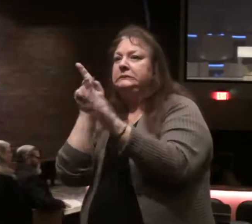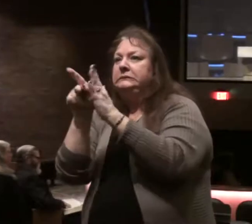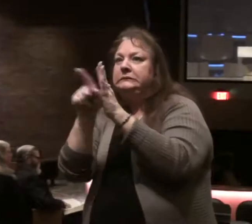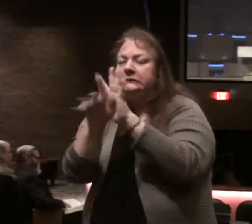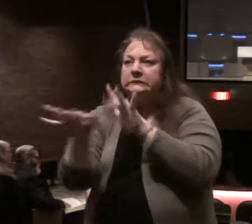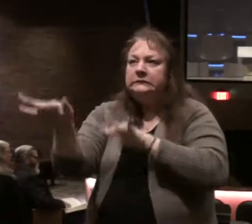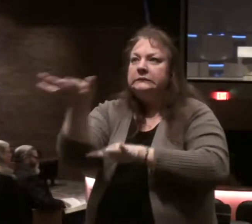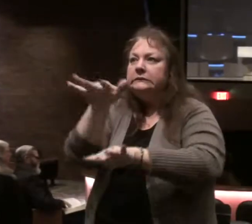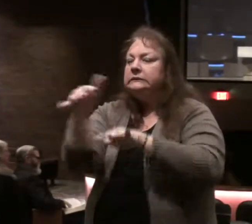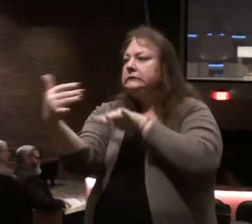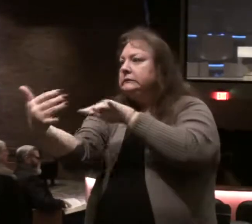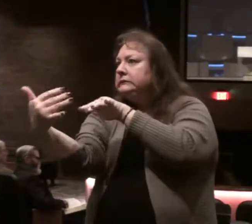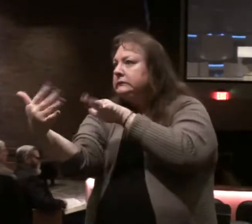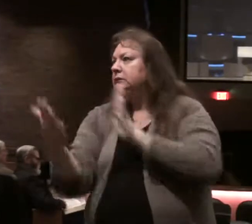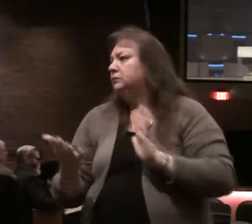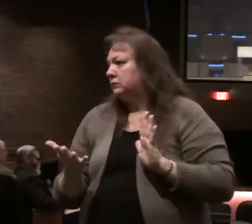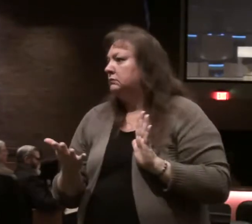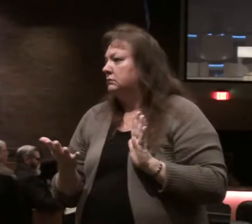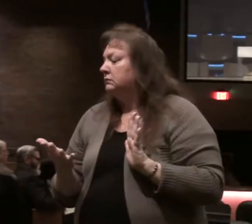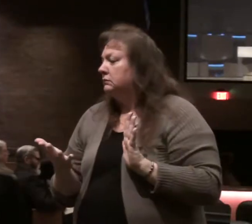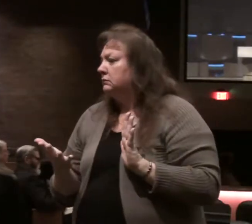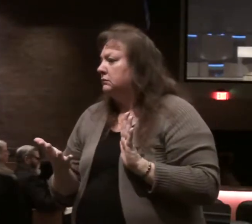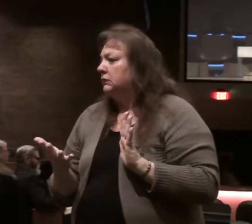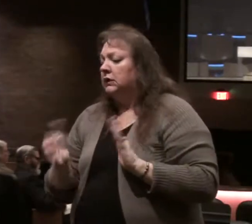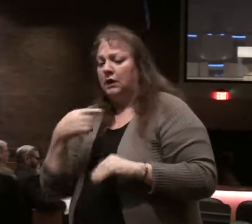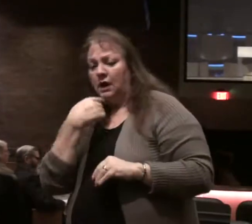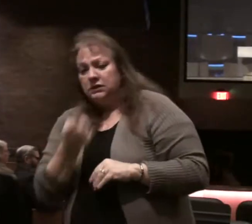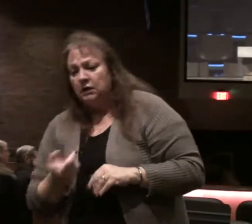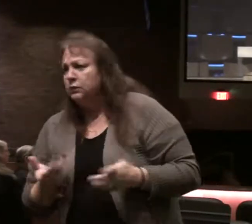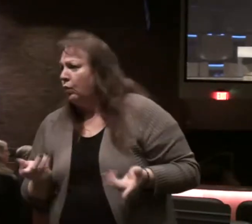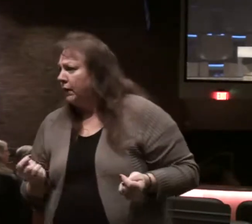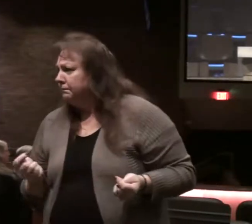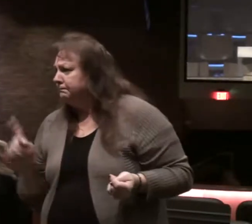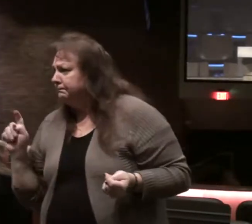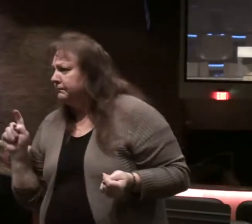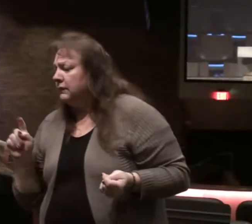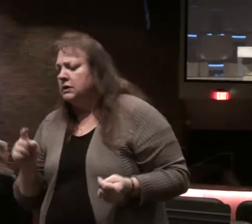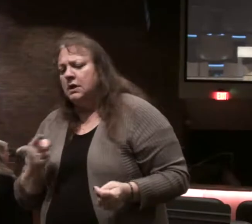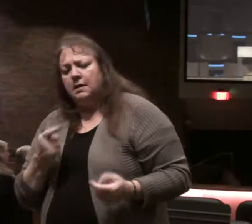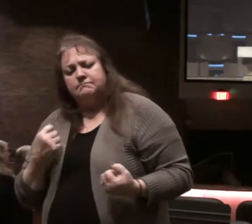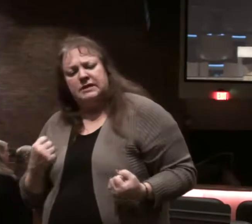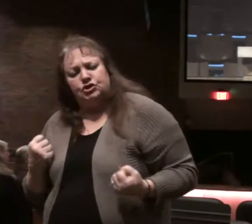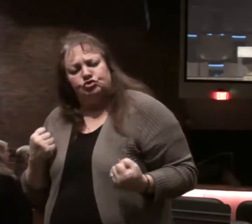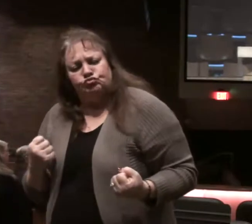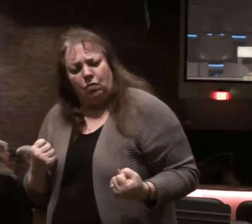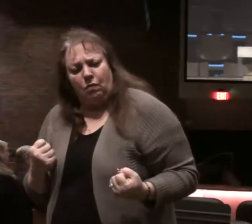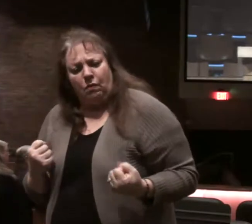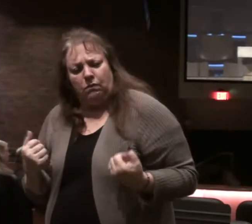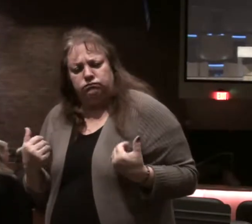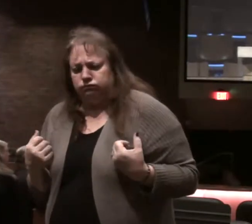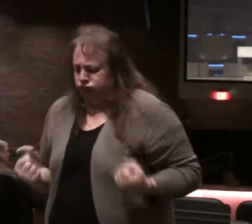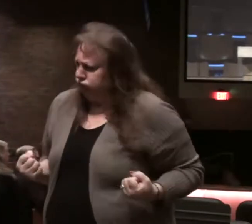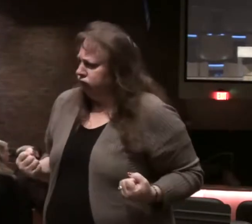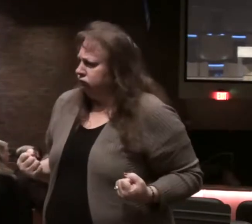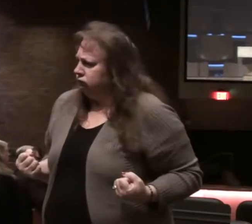He's a warrior. What's God told Joshua though? Be strong and courageous. Do not let this